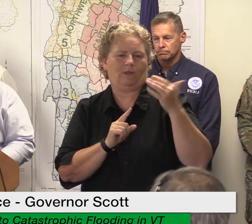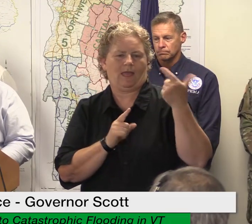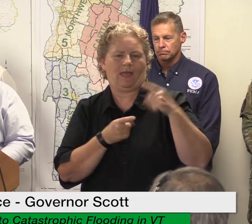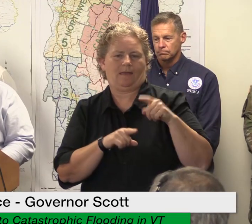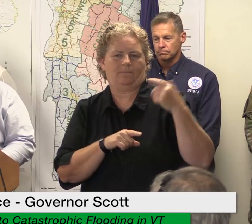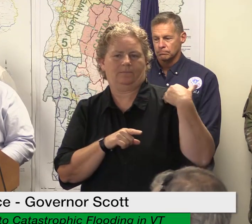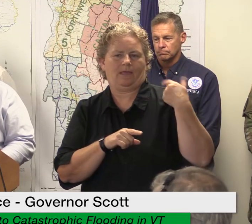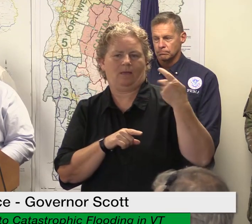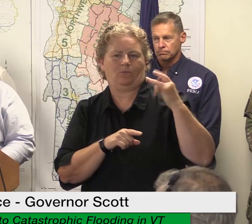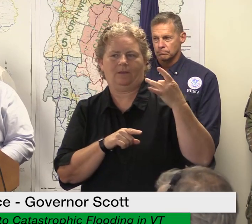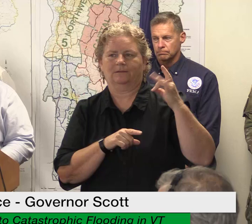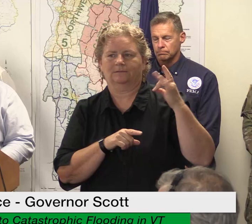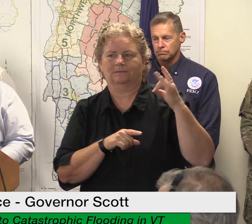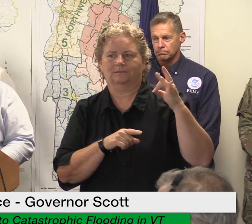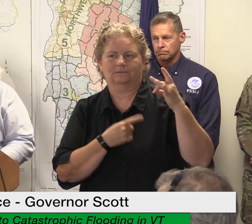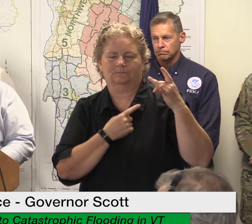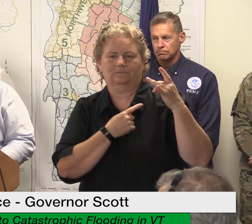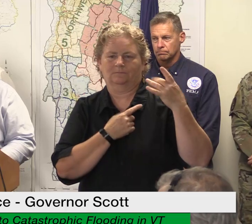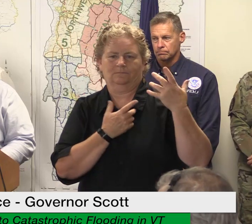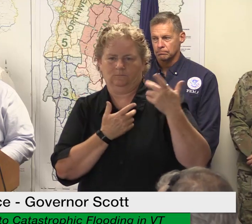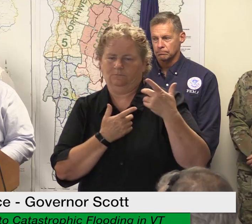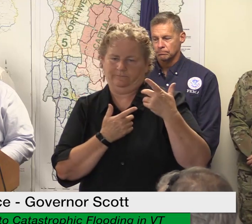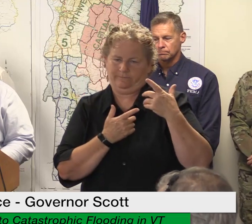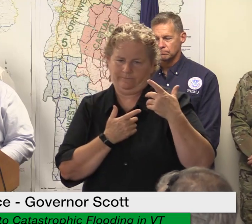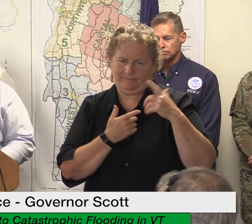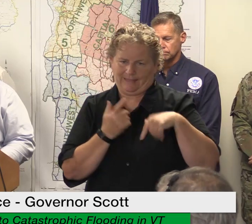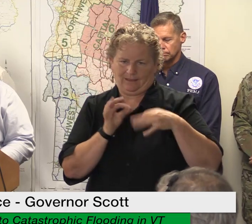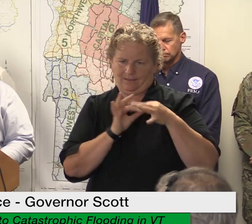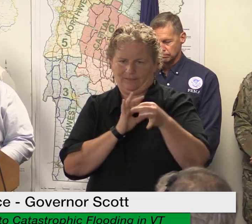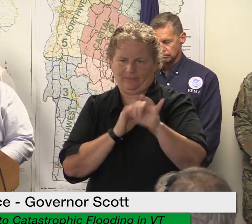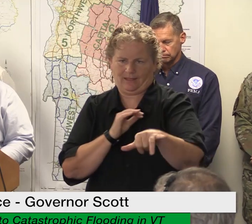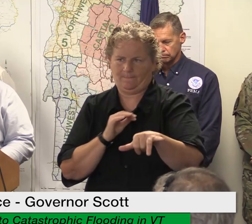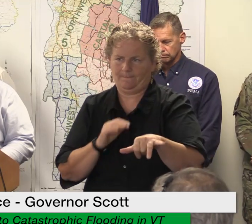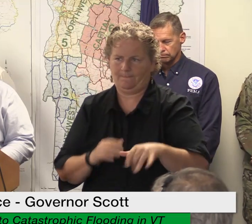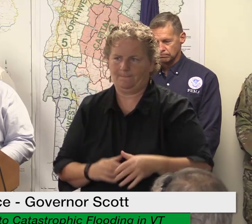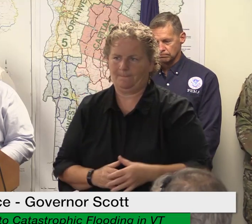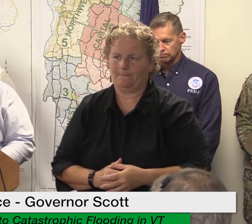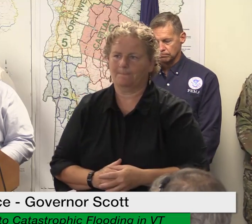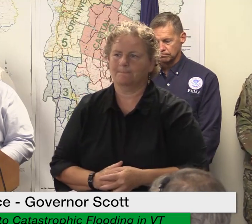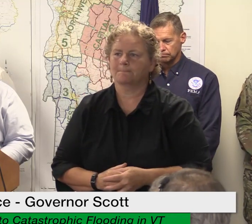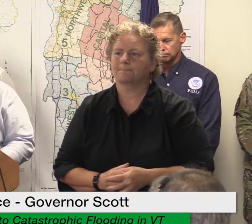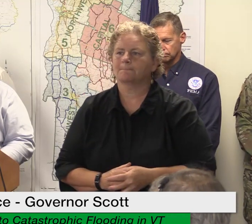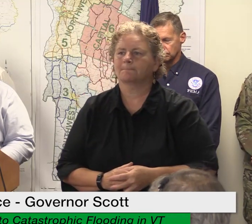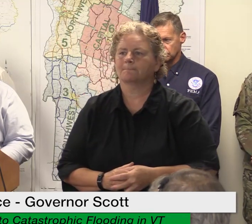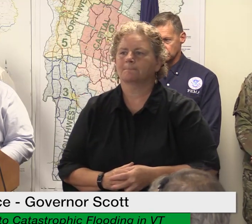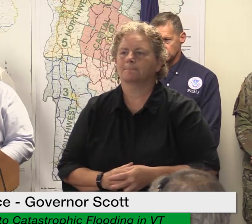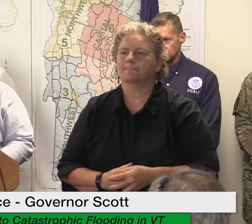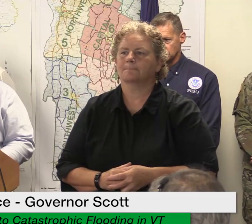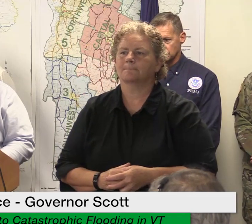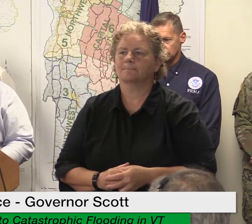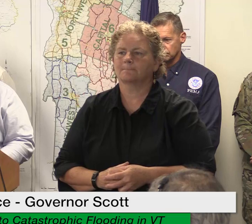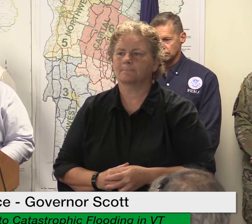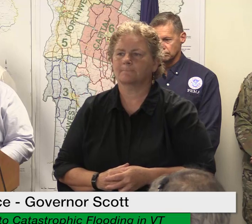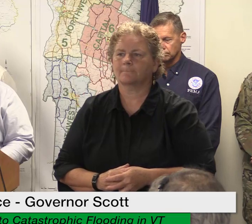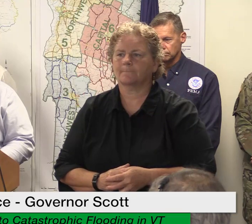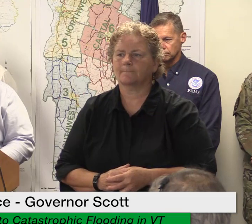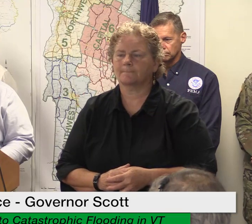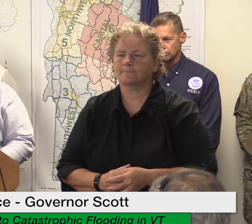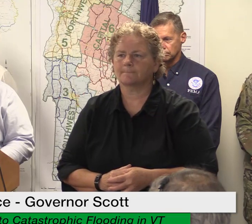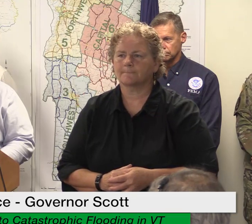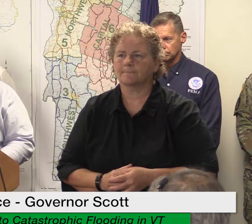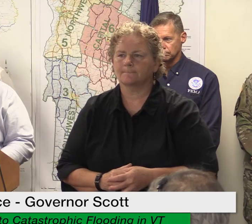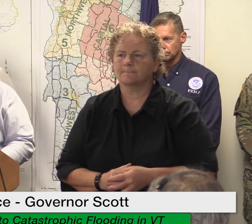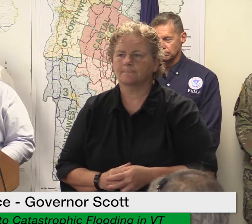7th i also want to note that for taxpayers who have other vermont tax returns or payments coming due